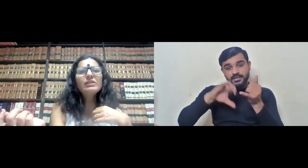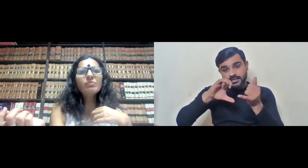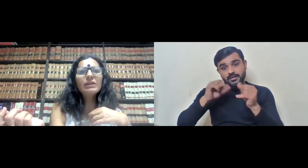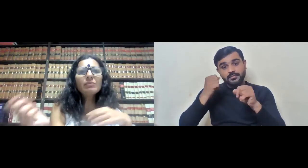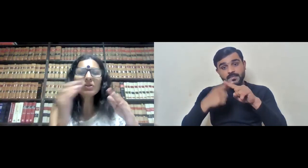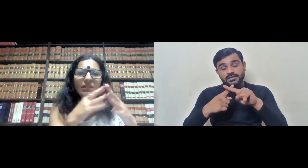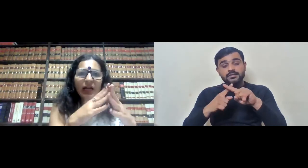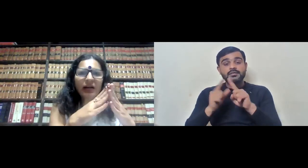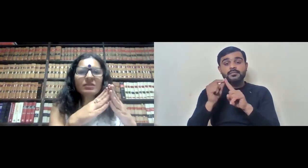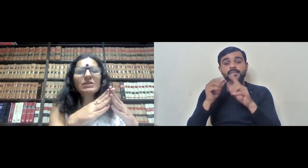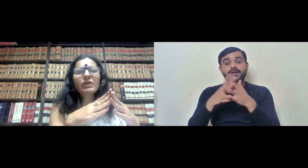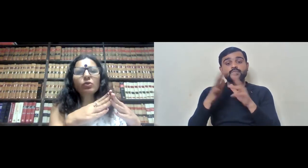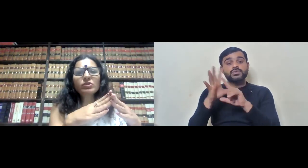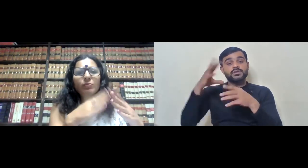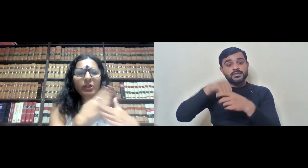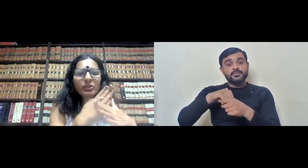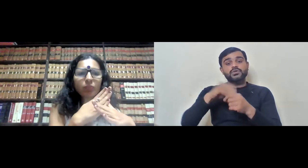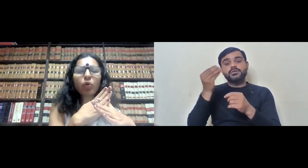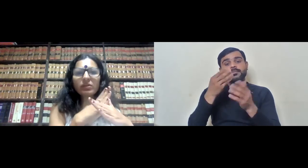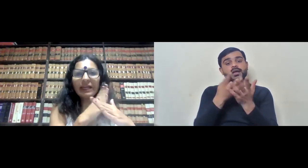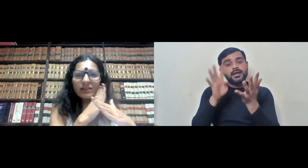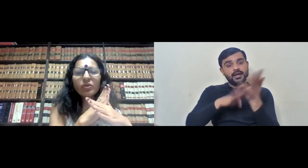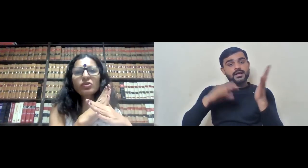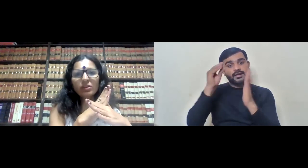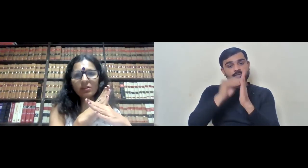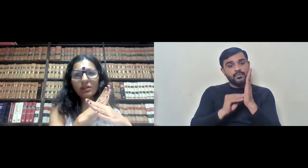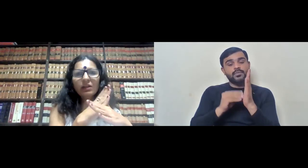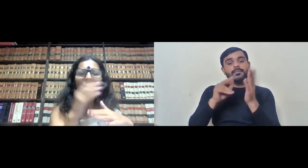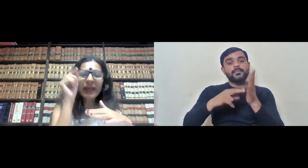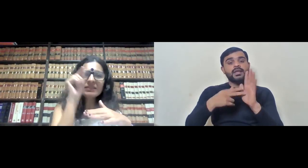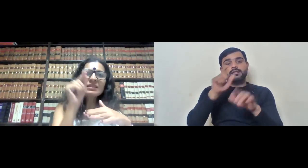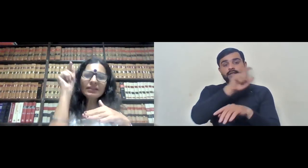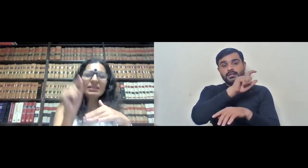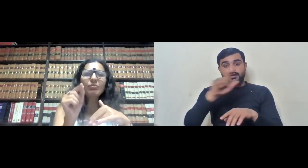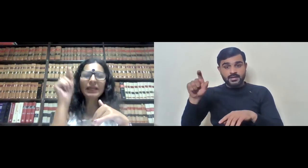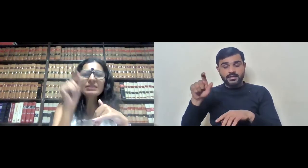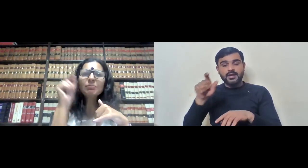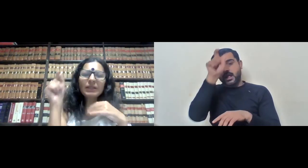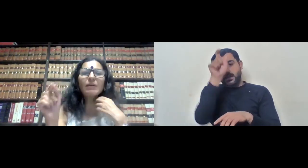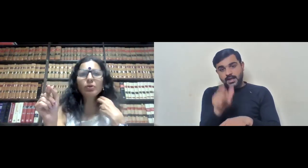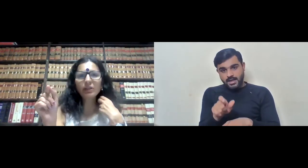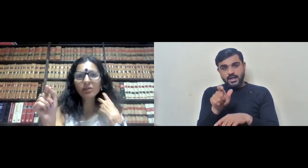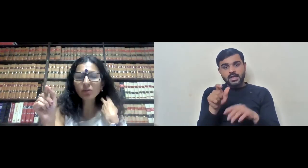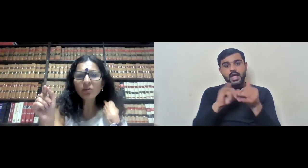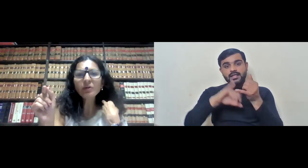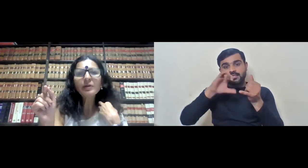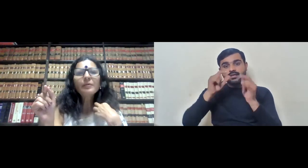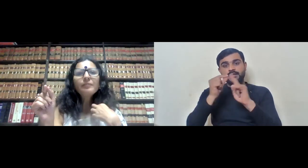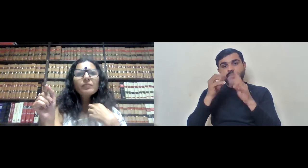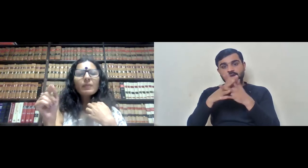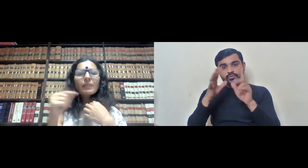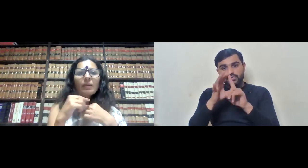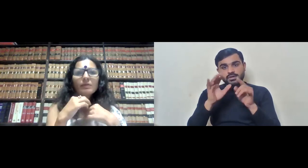person with disability because there are specific roaster points for both. That is horizontal. SC disabled, SC PWD, you know.